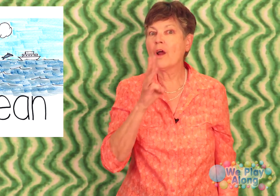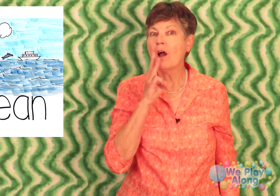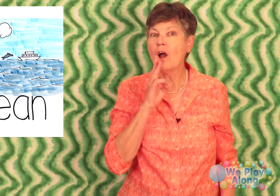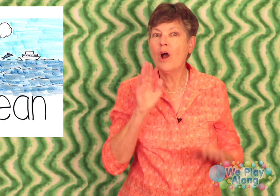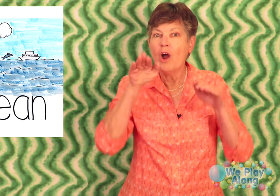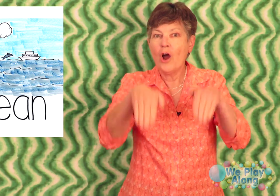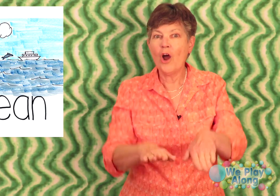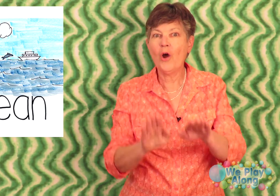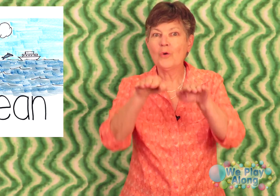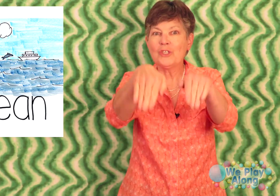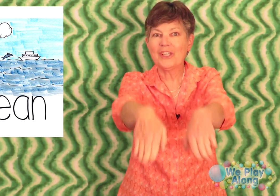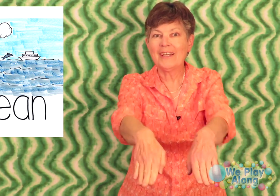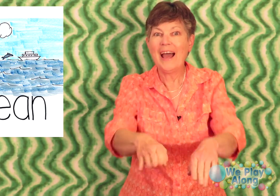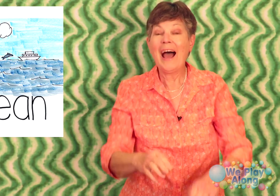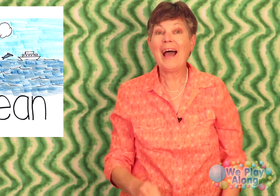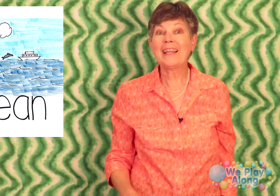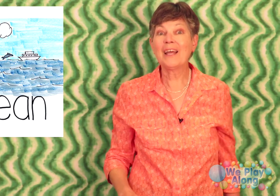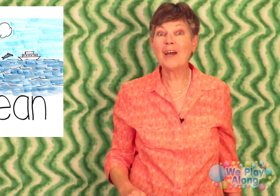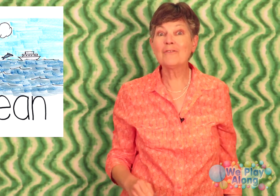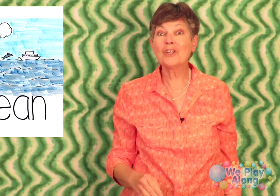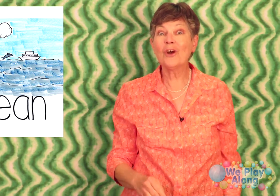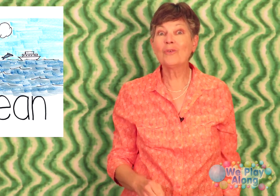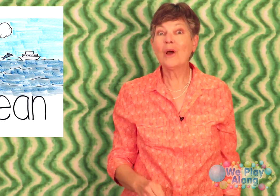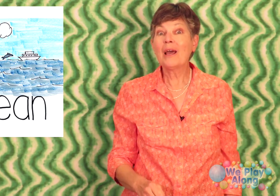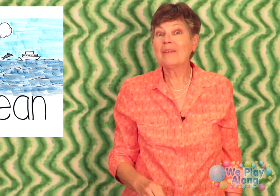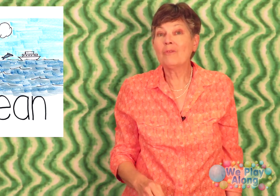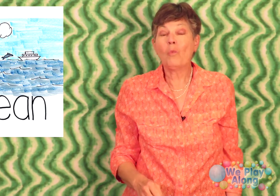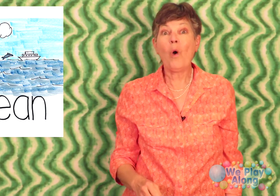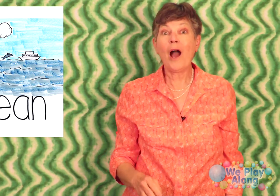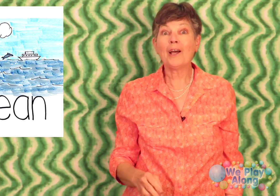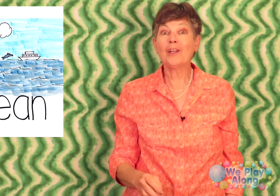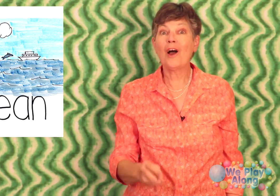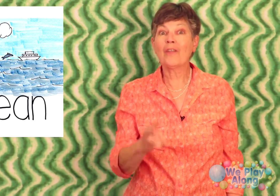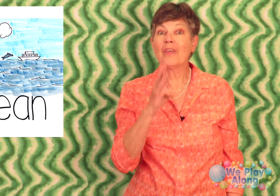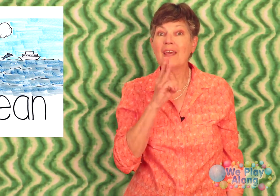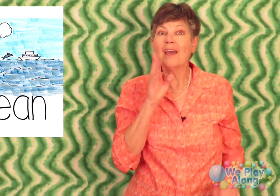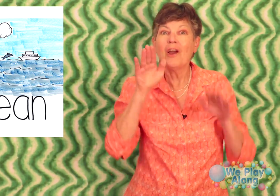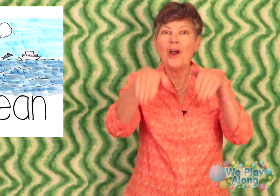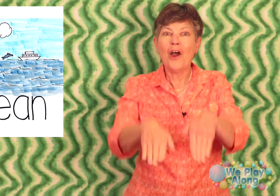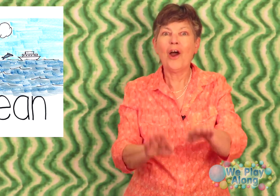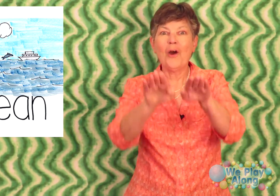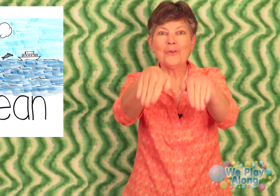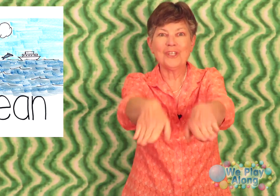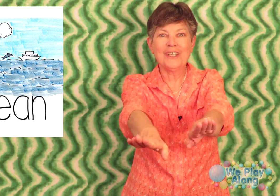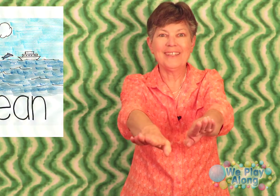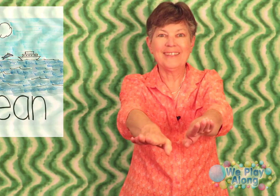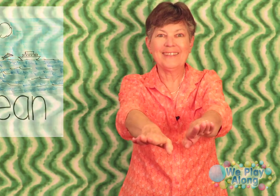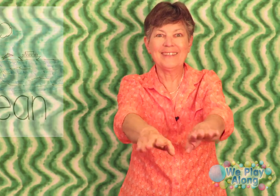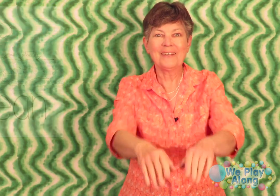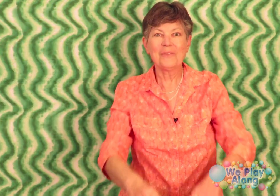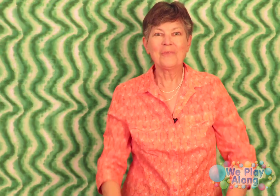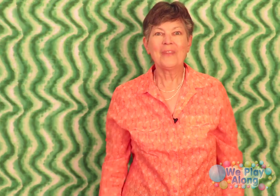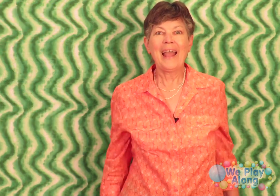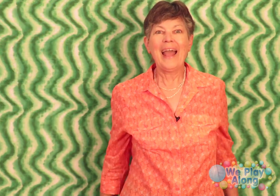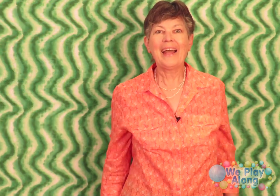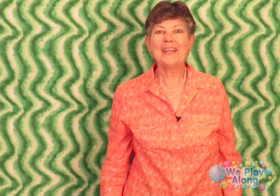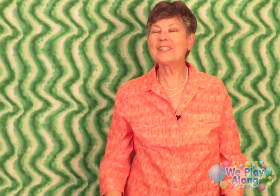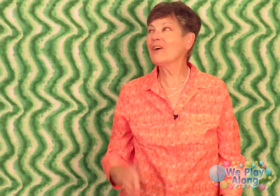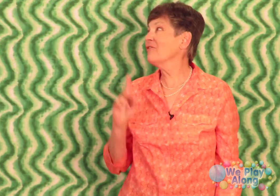ocean I love to go walk along the ocean and this is a